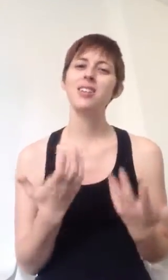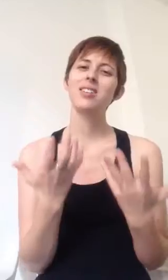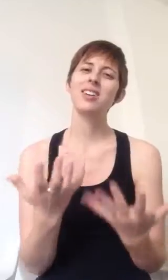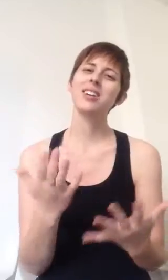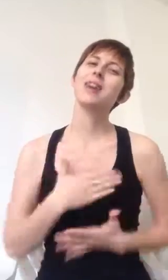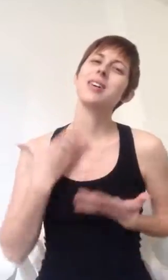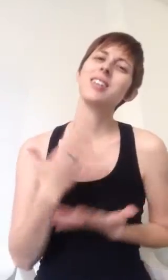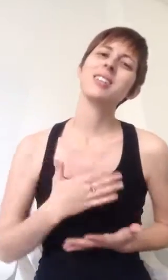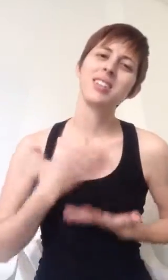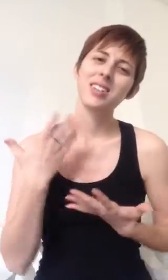Cause I'm just trying to